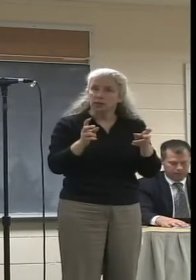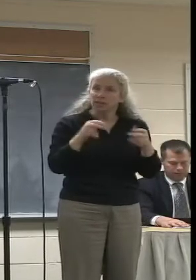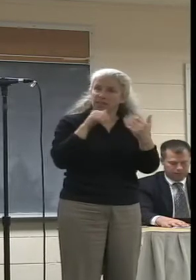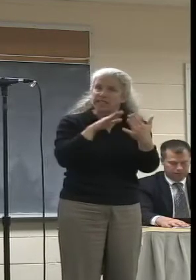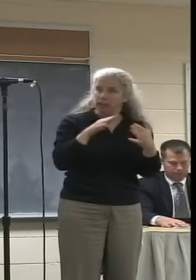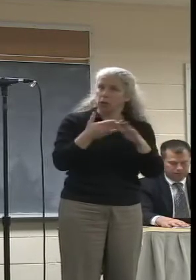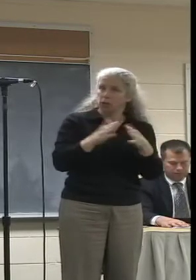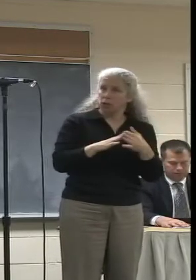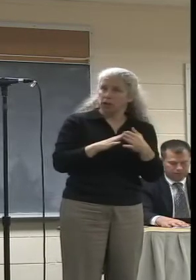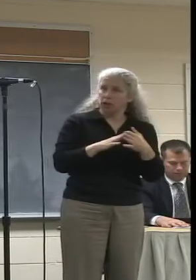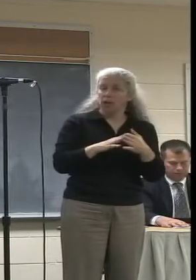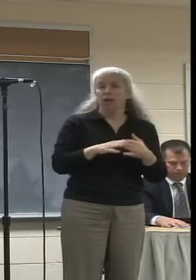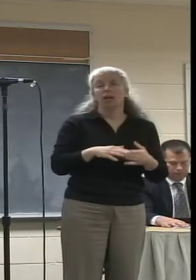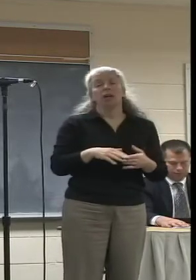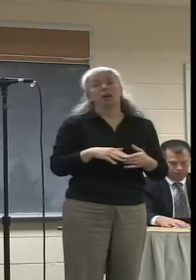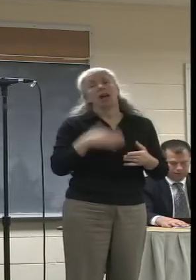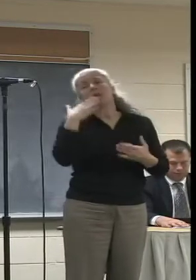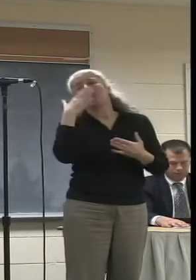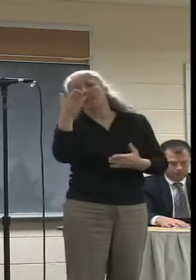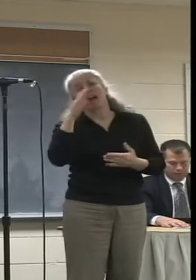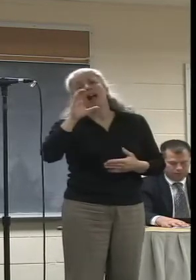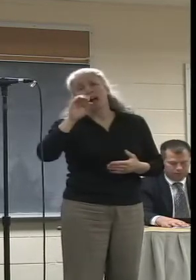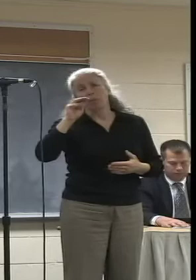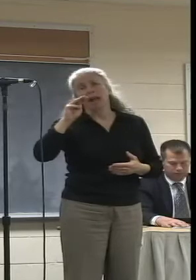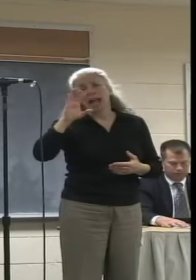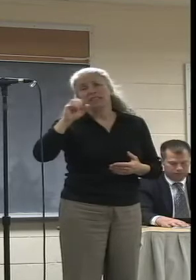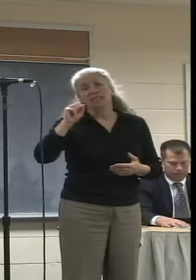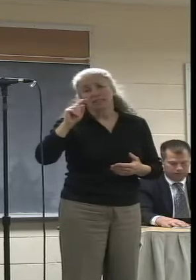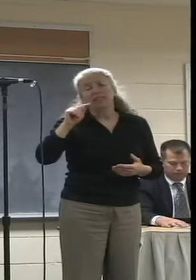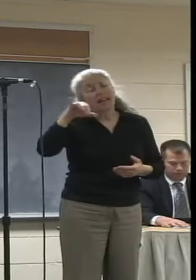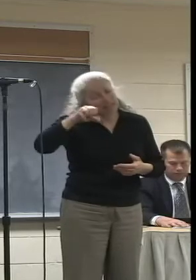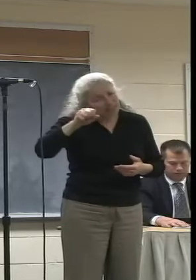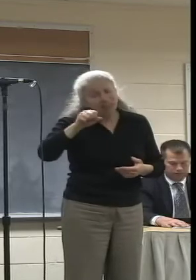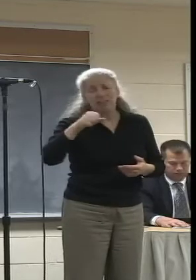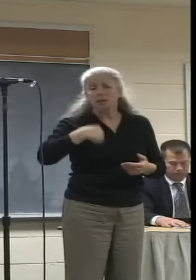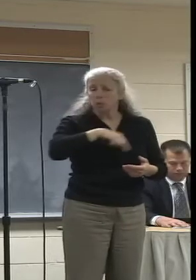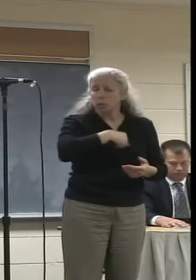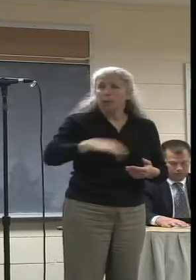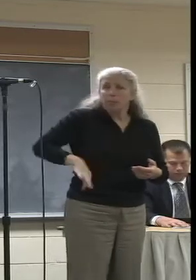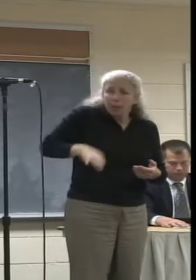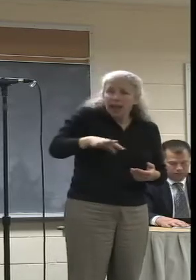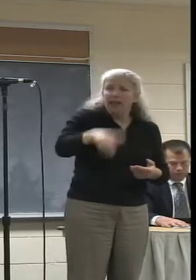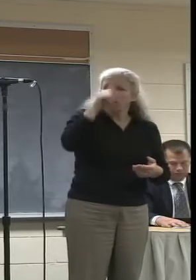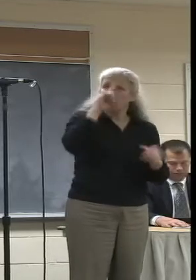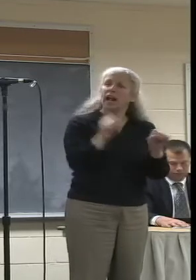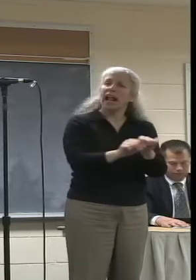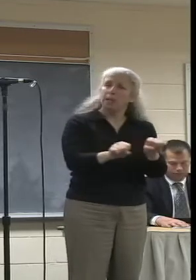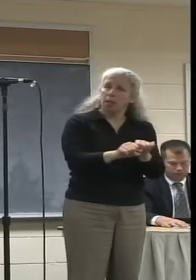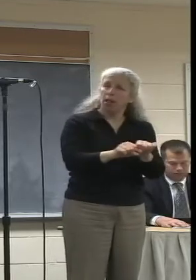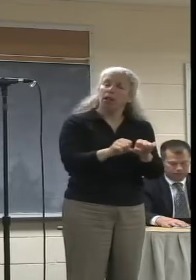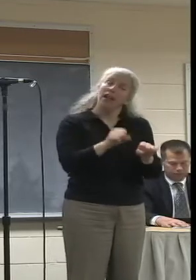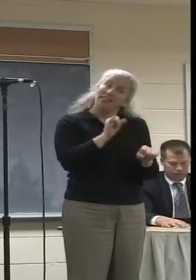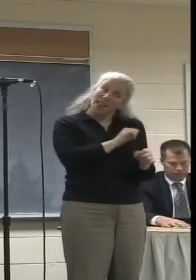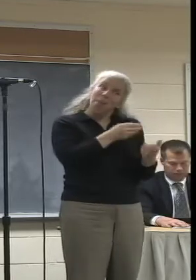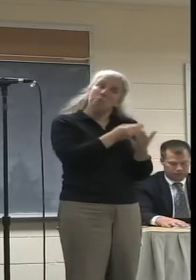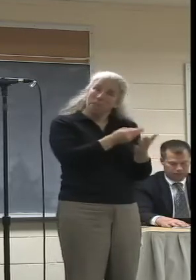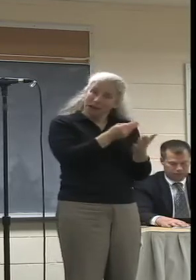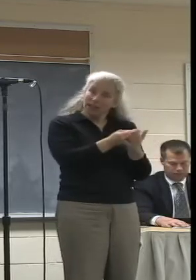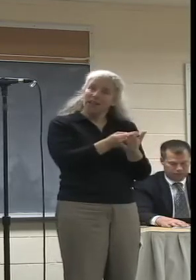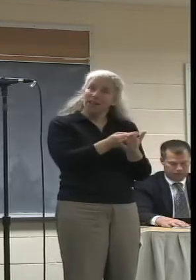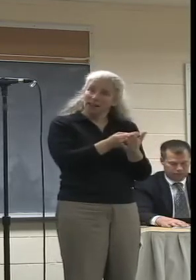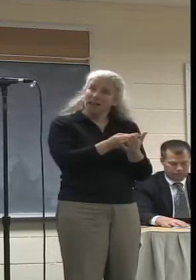of this agreement, and once again we do thank Comcast because the money that we all pay for our cable subscriptions does go toward